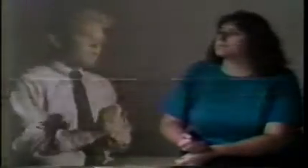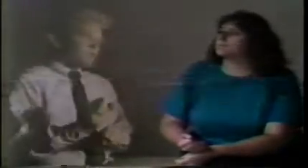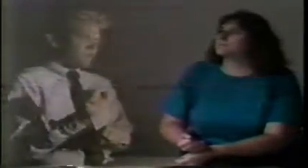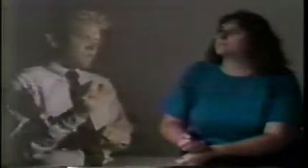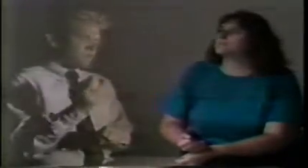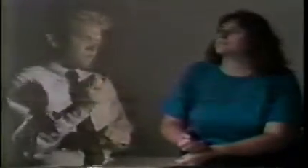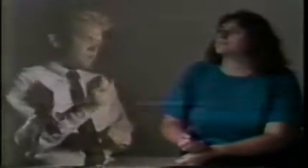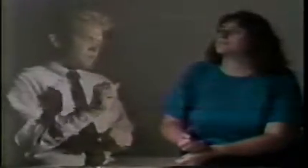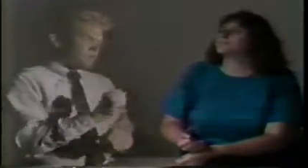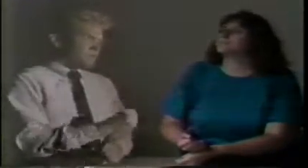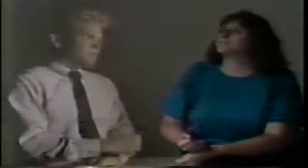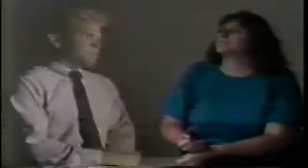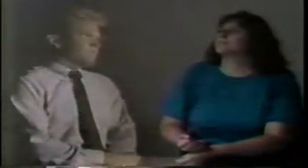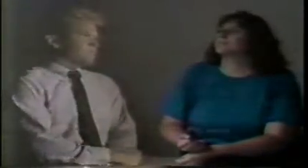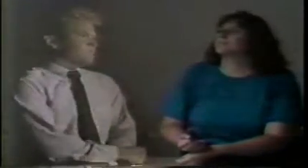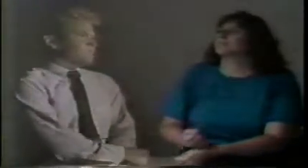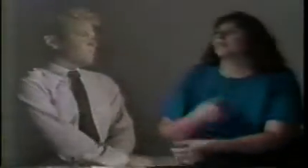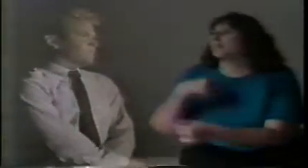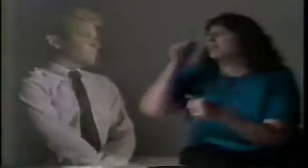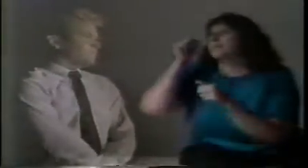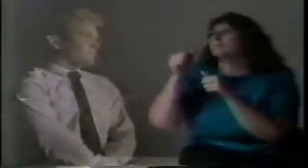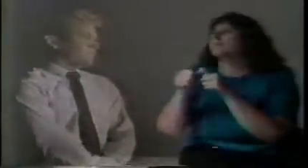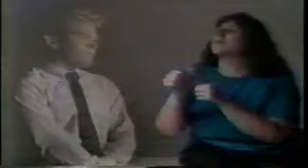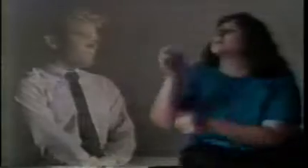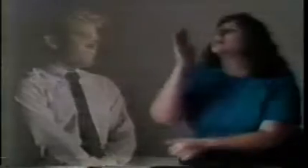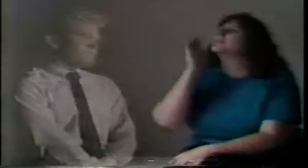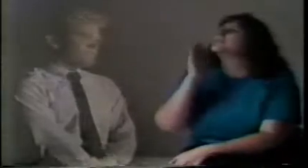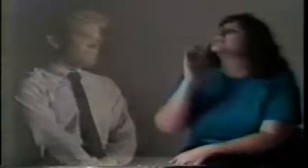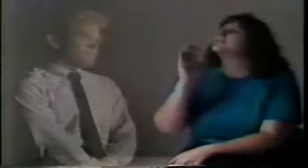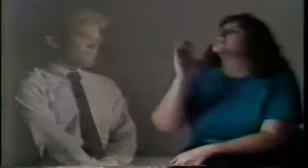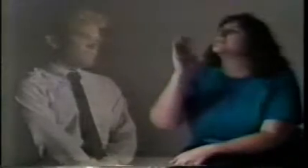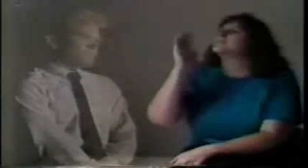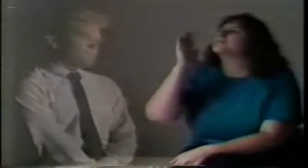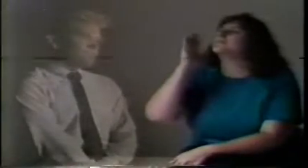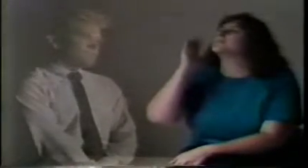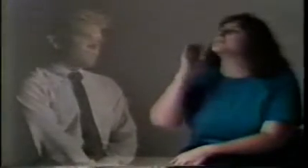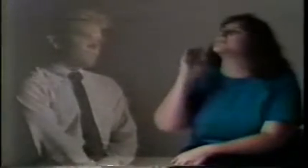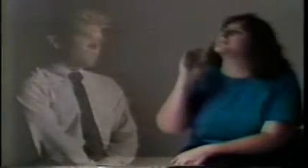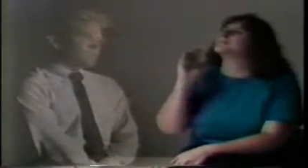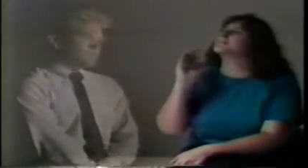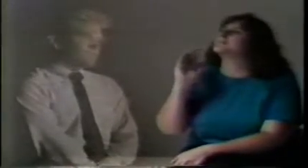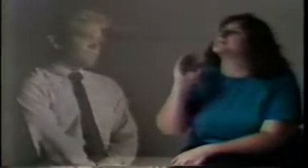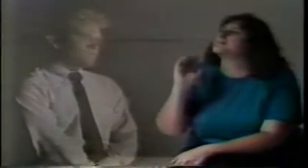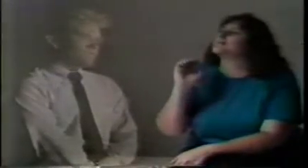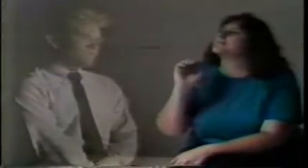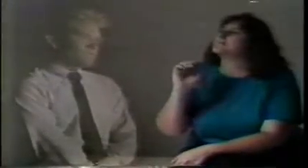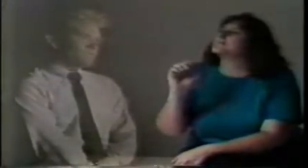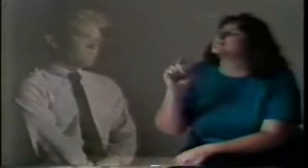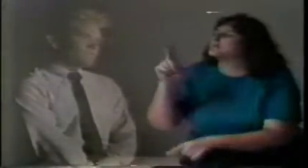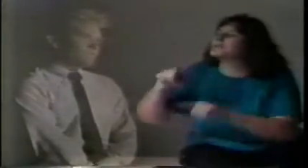day, I remember when you